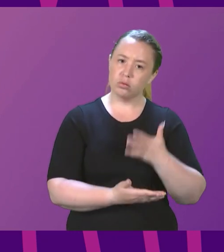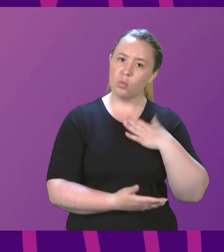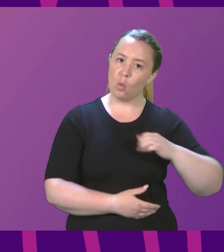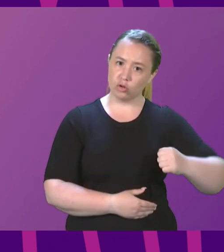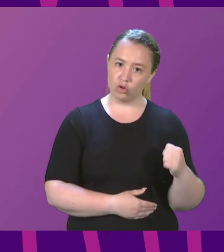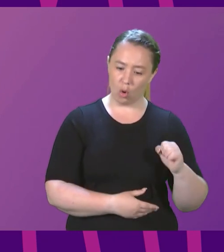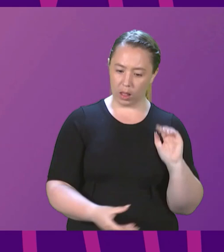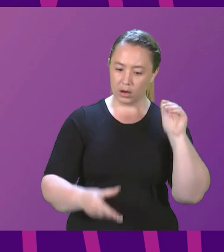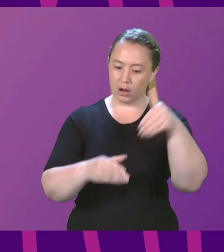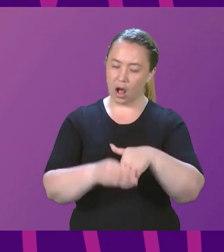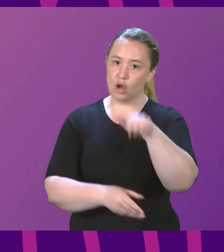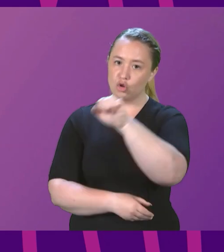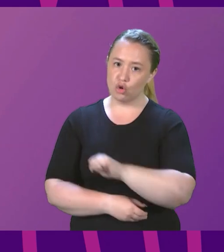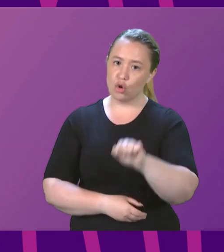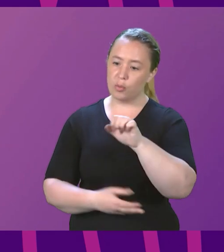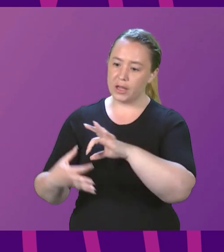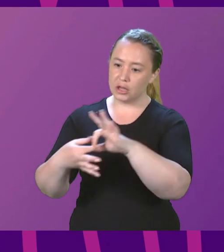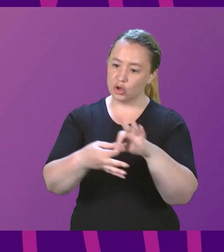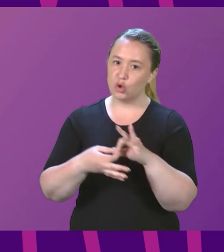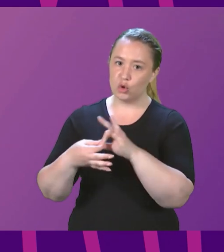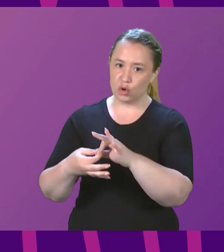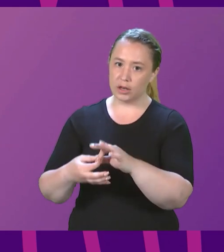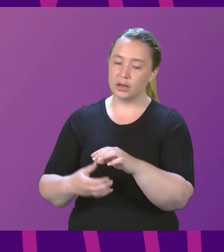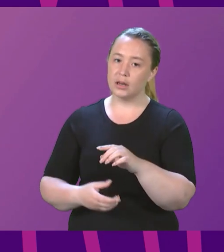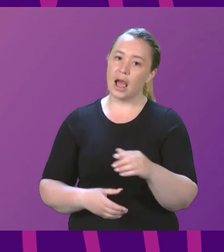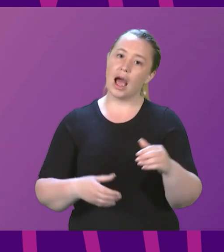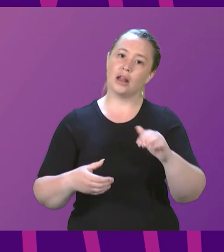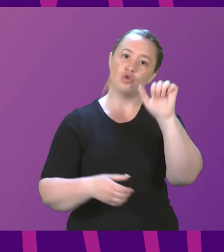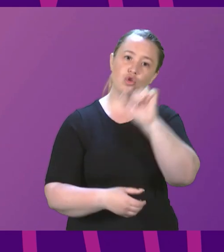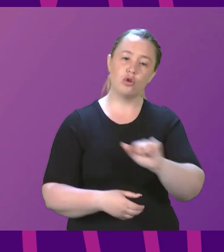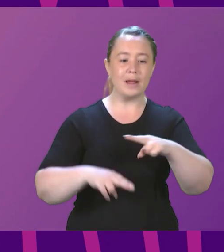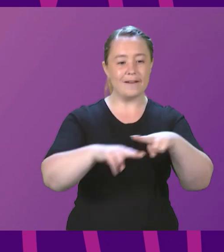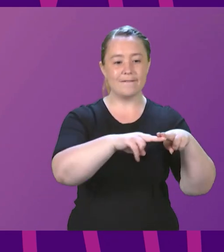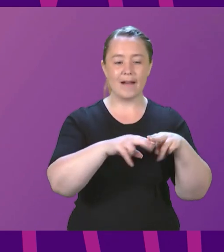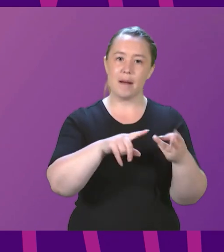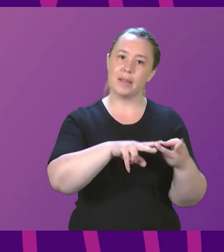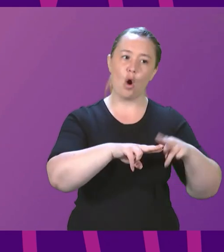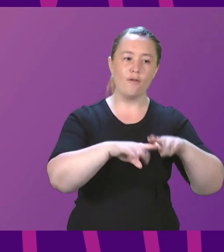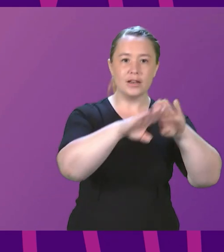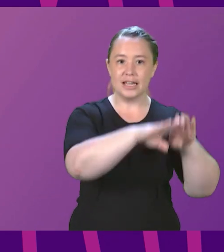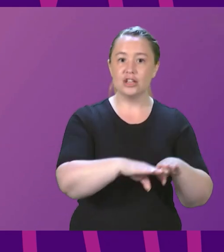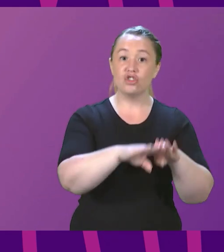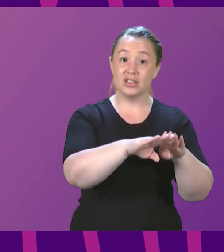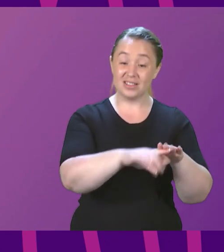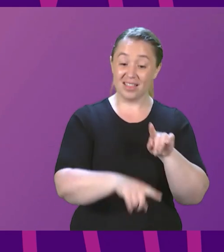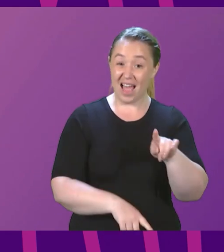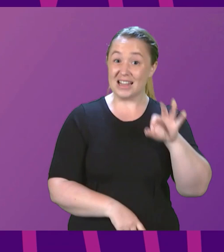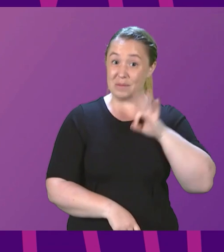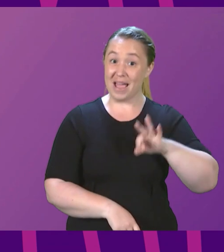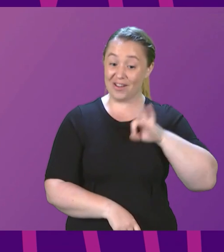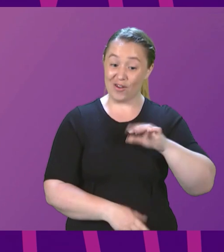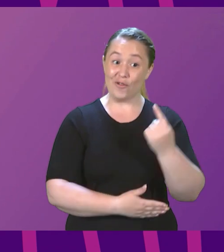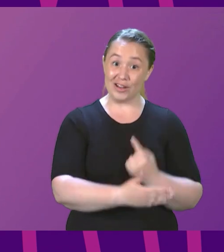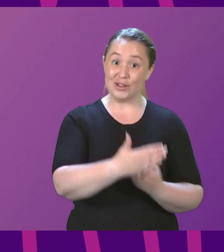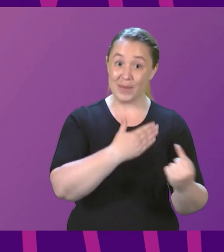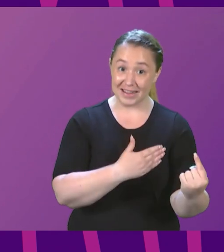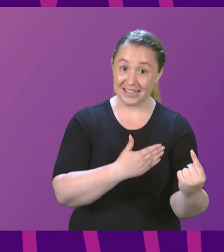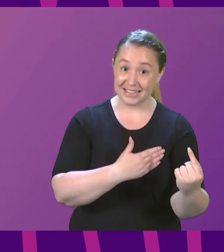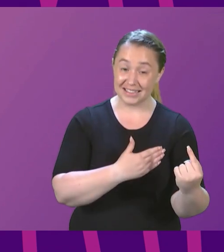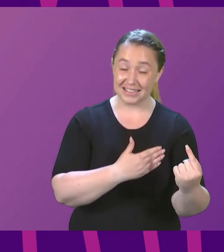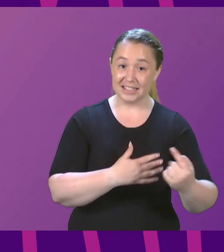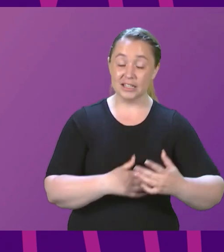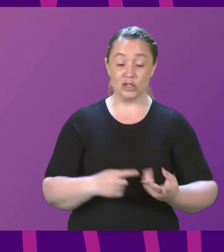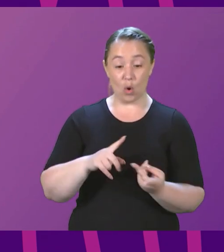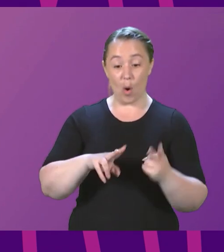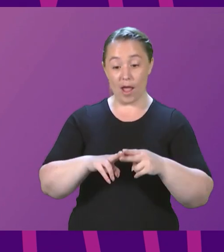the European Union and the European family of nations. That is one of the key benefits of independence. Indeed, independence is now the only possible